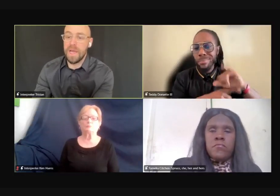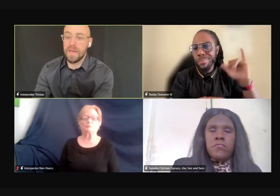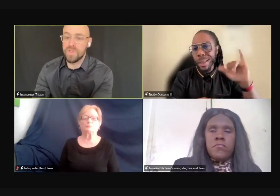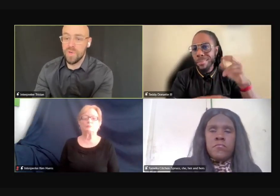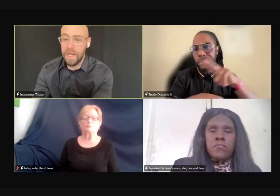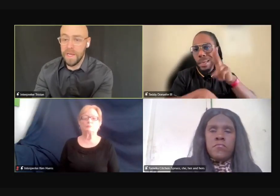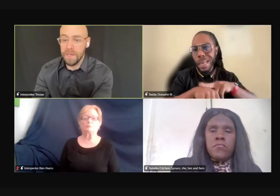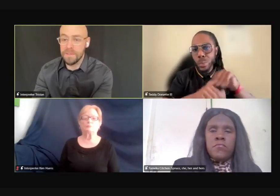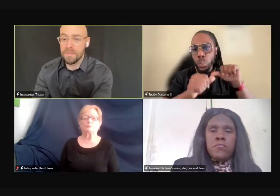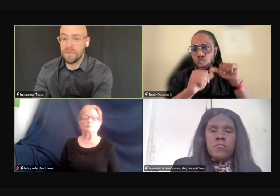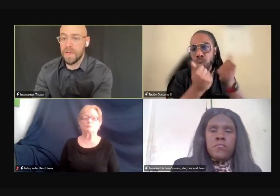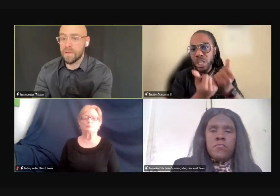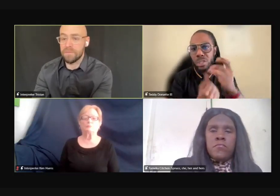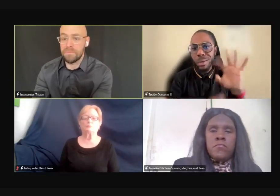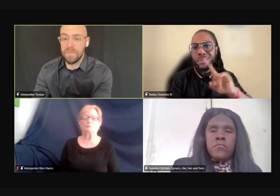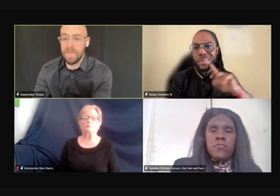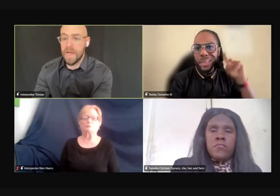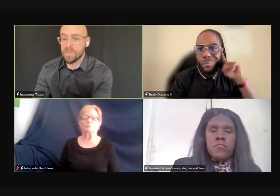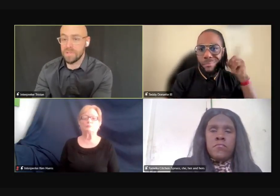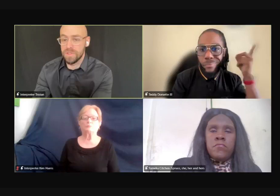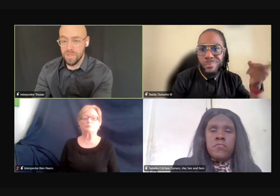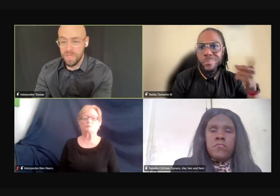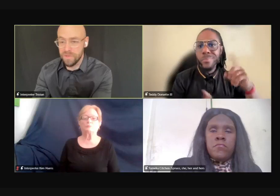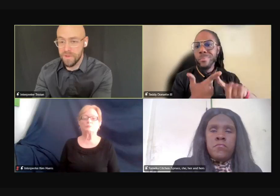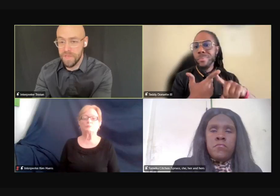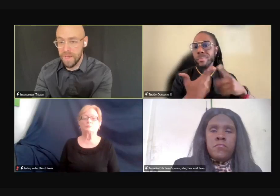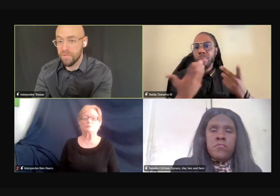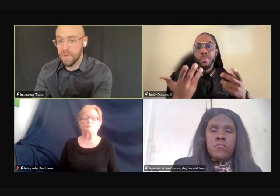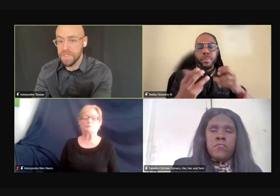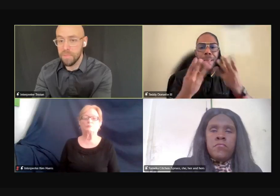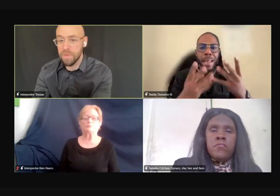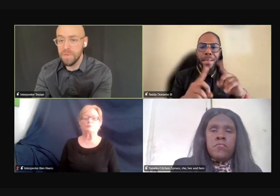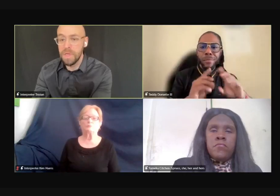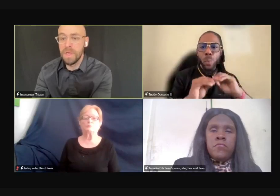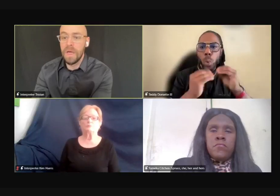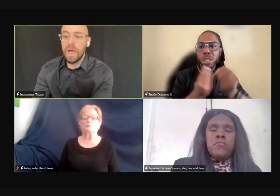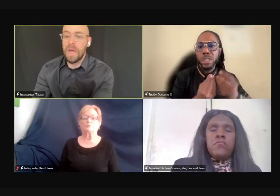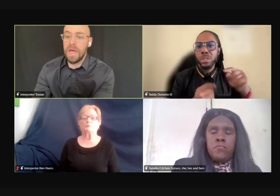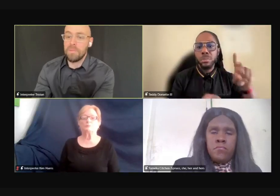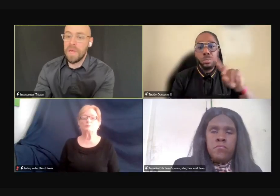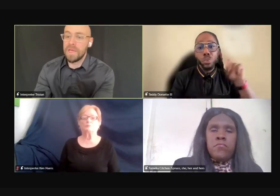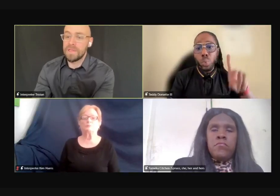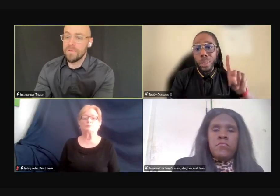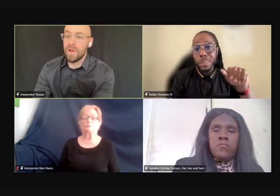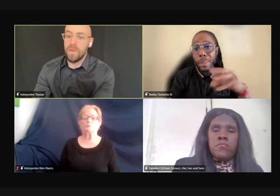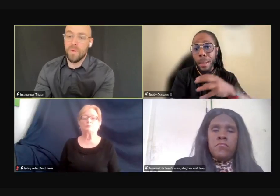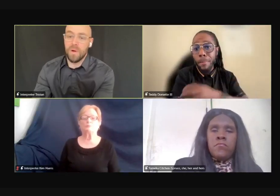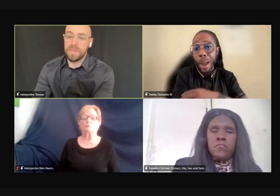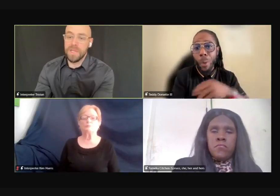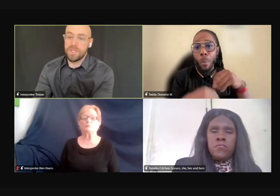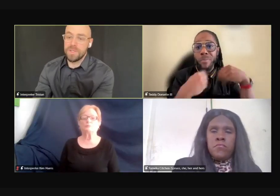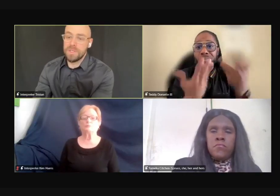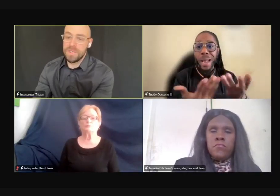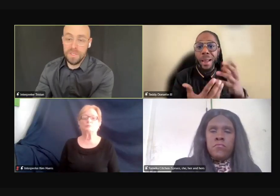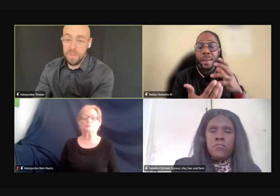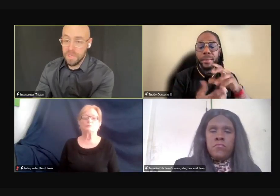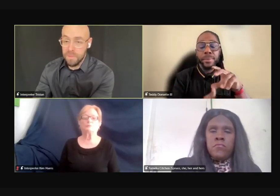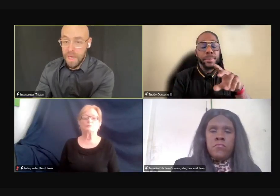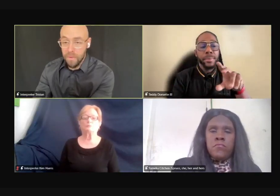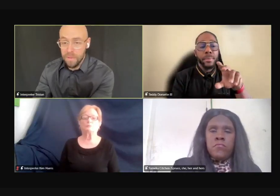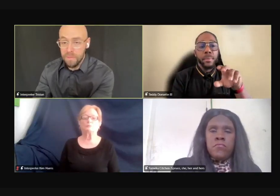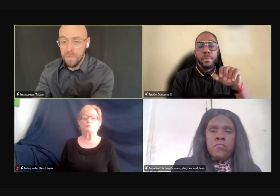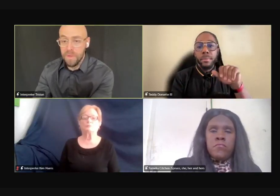and trainings like national association of the deaf, for example, and many different other organizations,